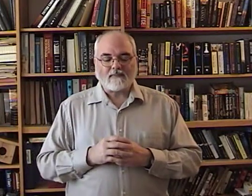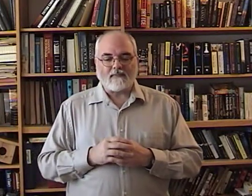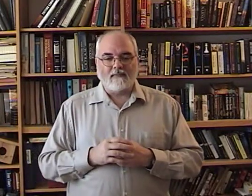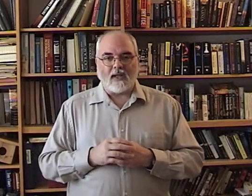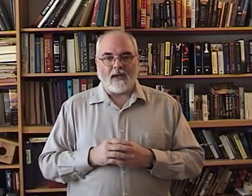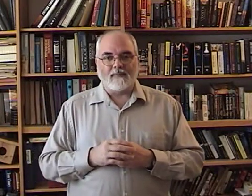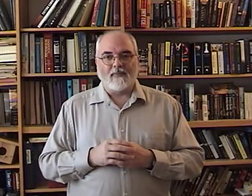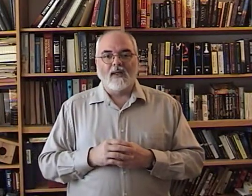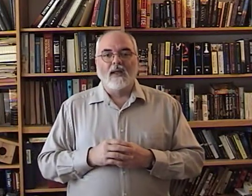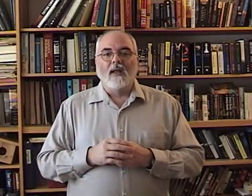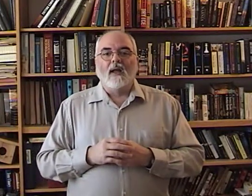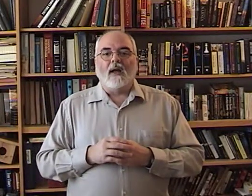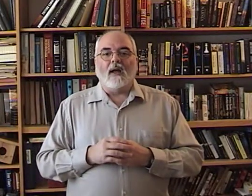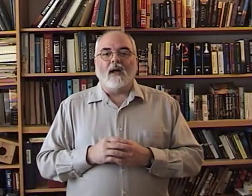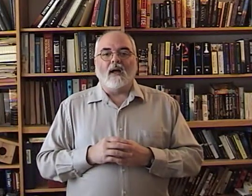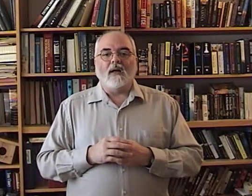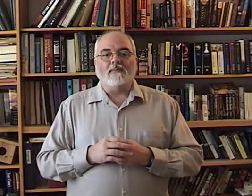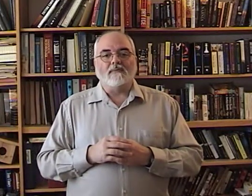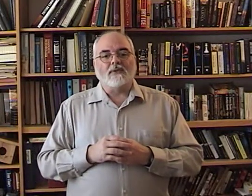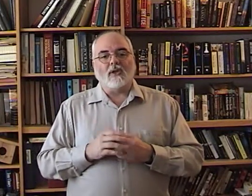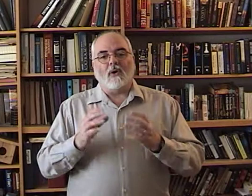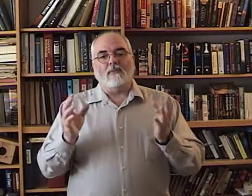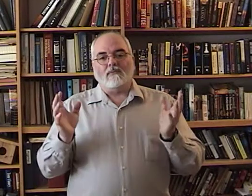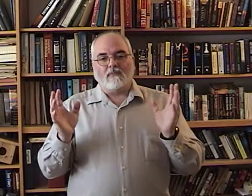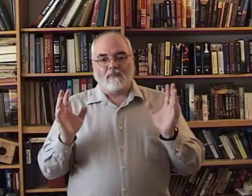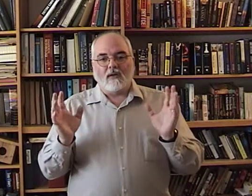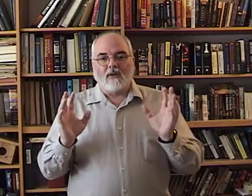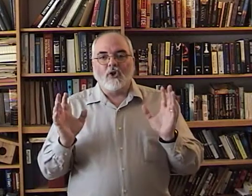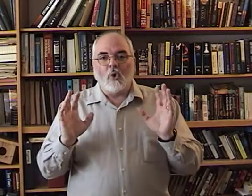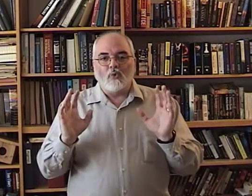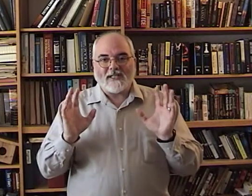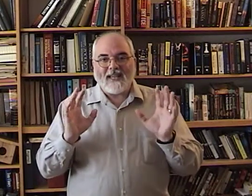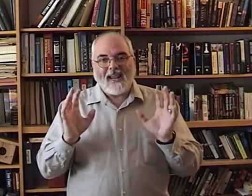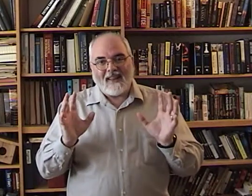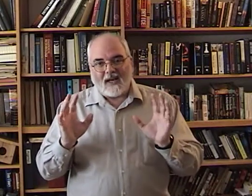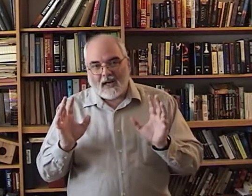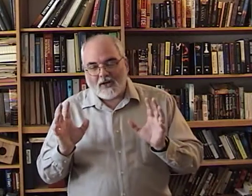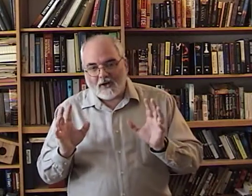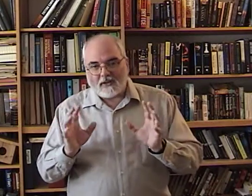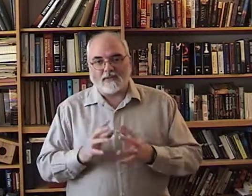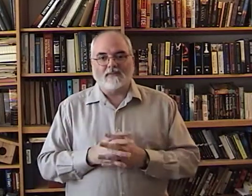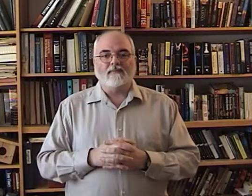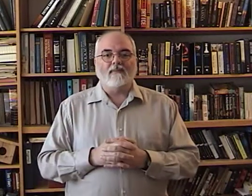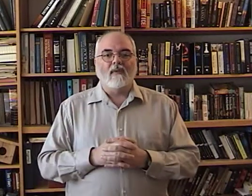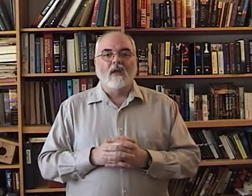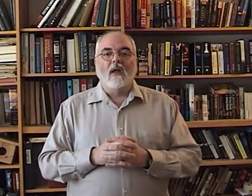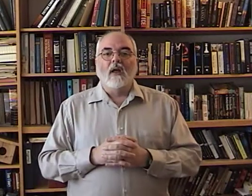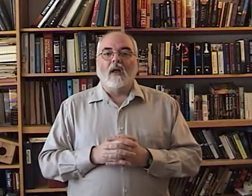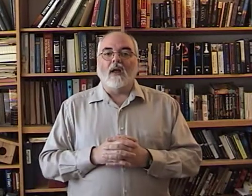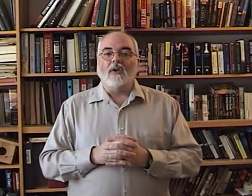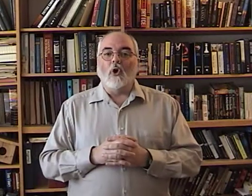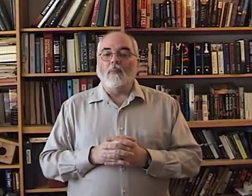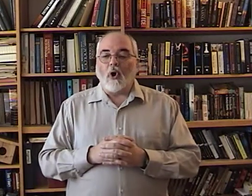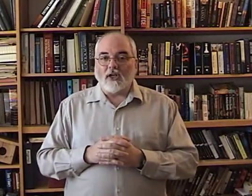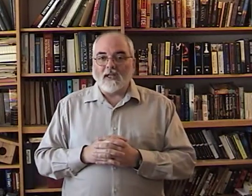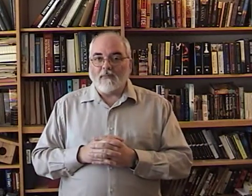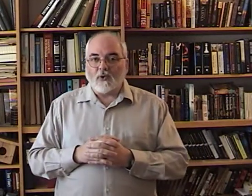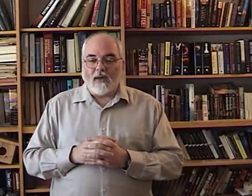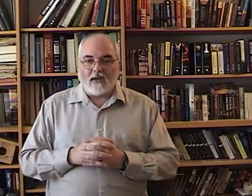Okay. So, don't say the letters. No pausing between the